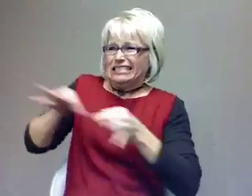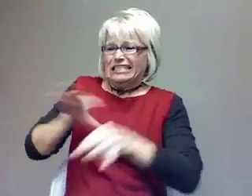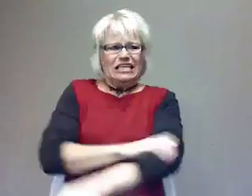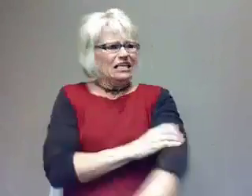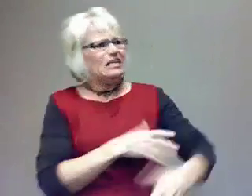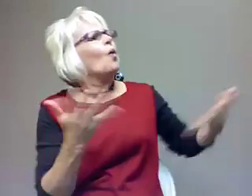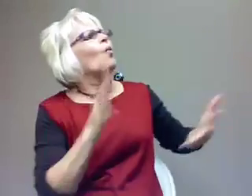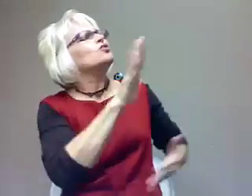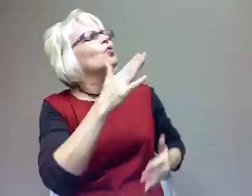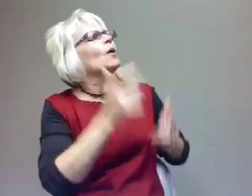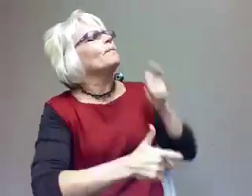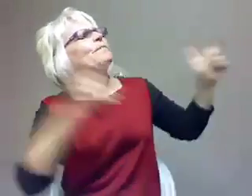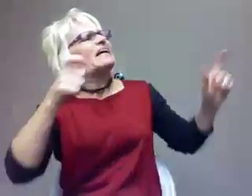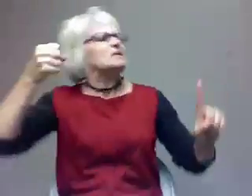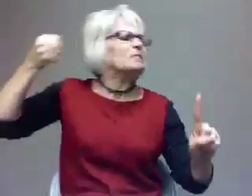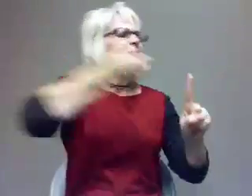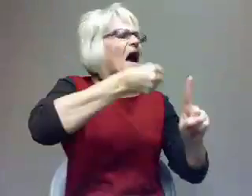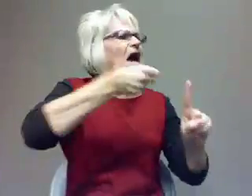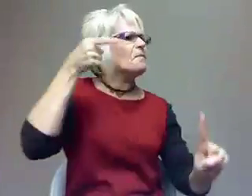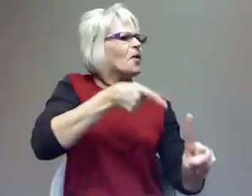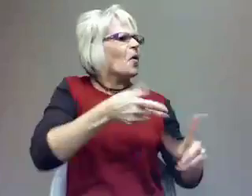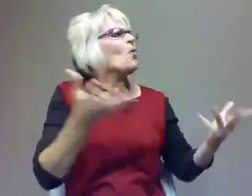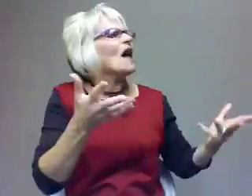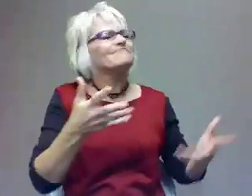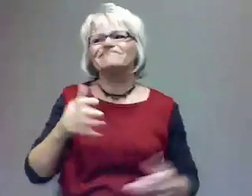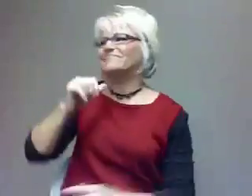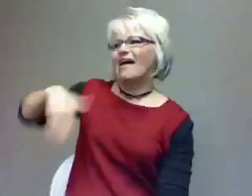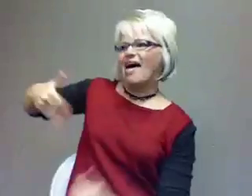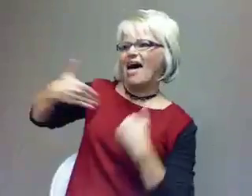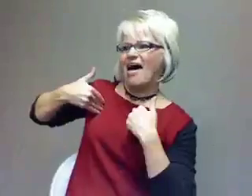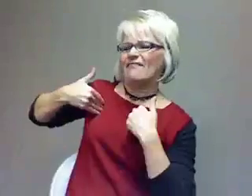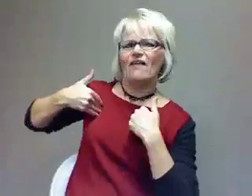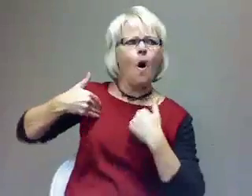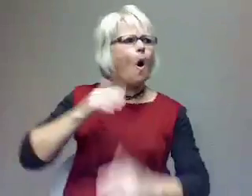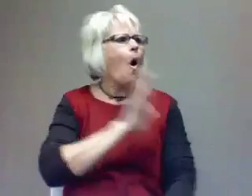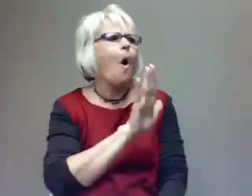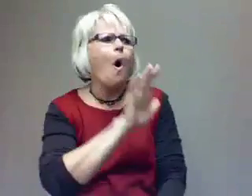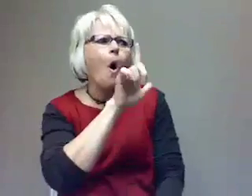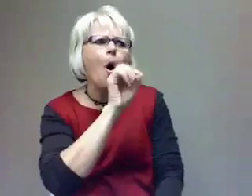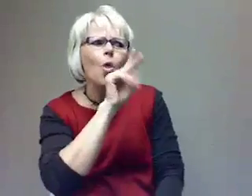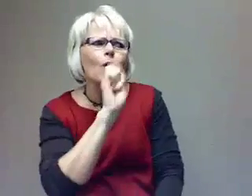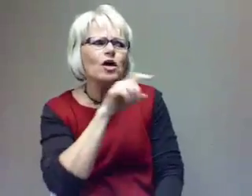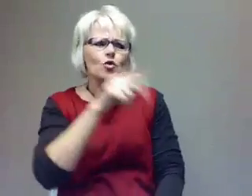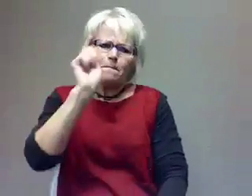hook. A big finish, right? I said, I don't have a left hook yet. He said, Oh, Louie. Oh, man. Your left hook is laminin.